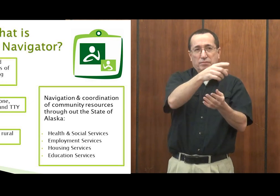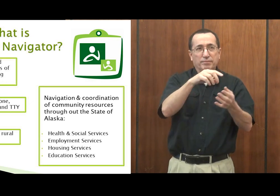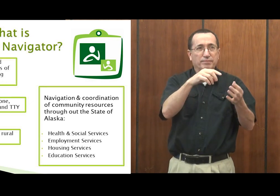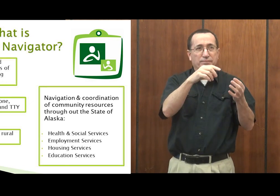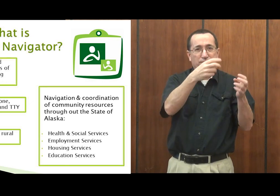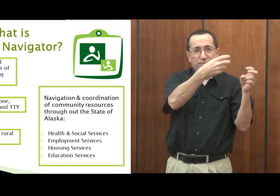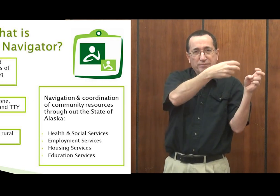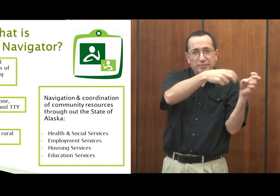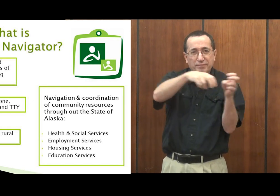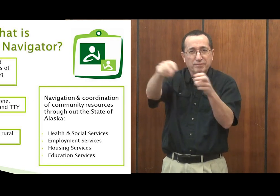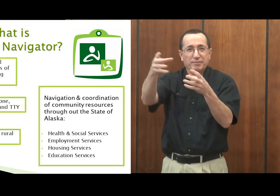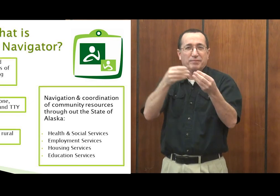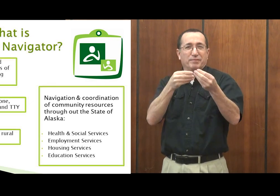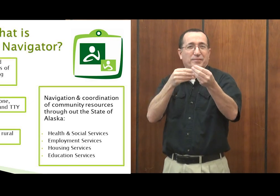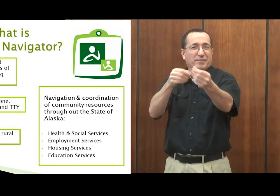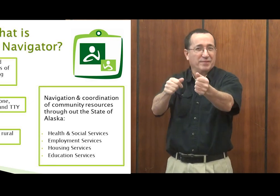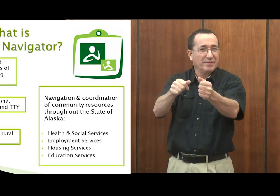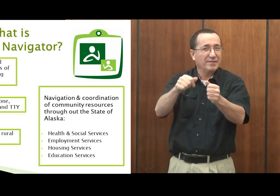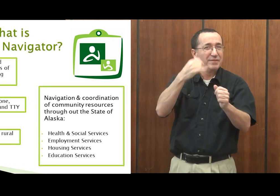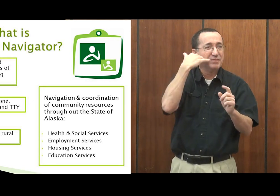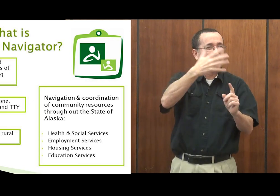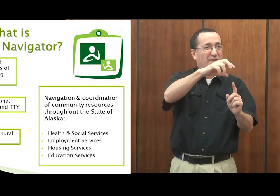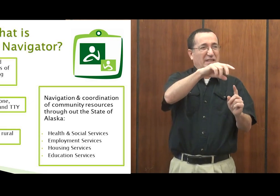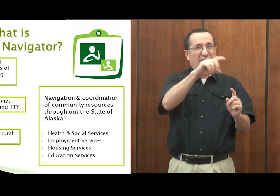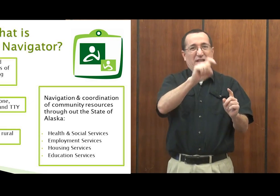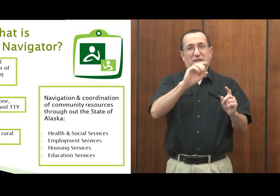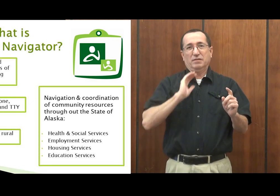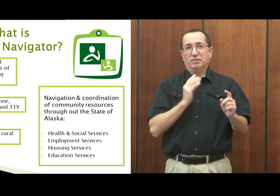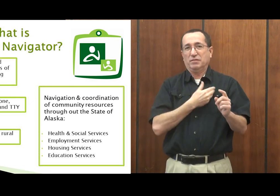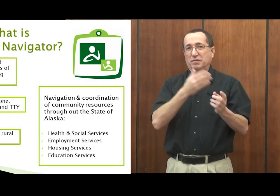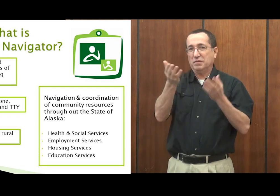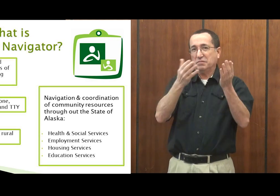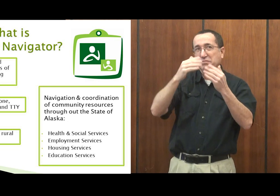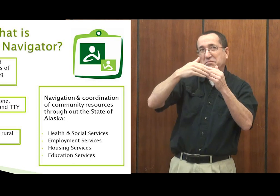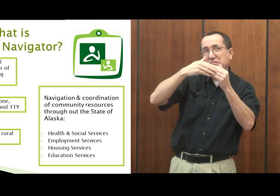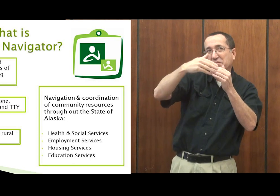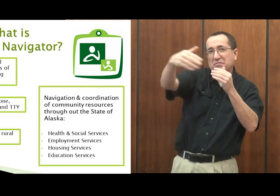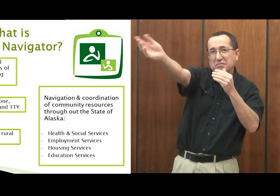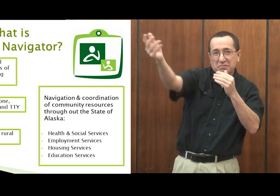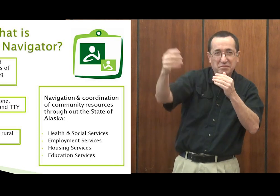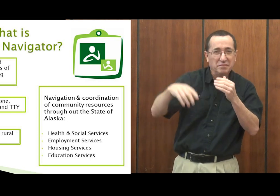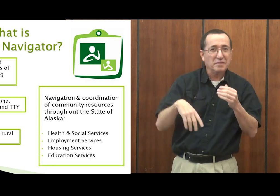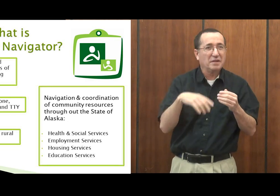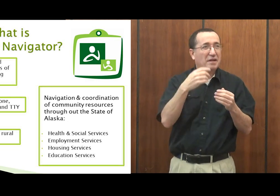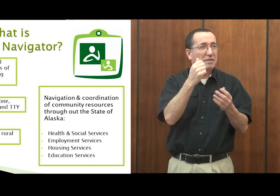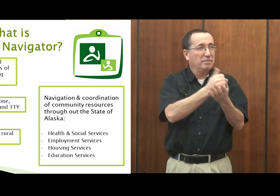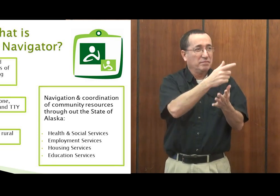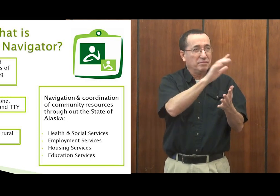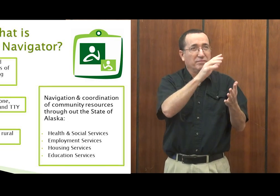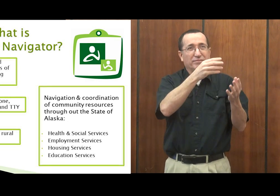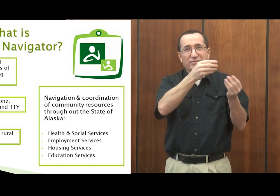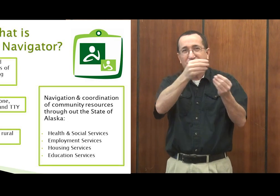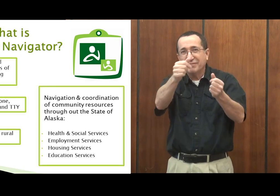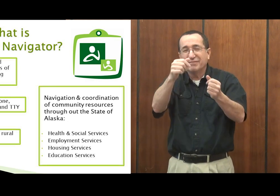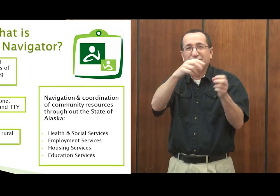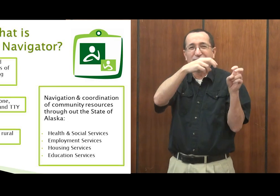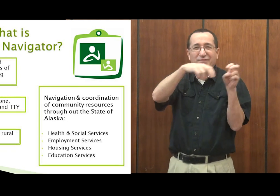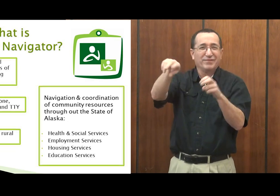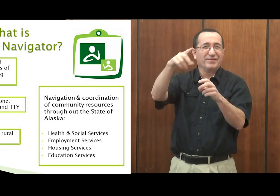helping them make the transition into the working life or college life after they're graduating out of the